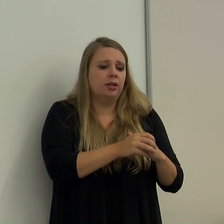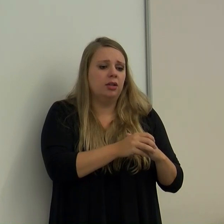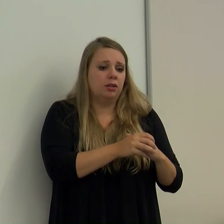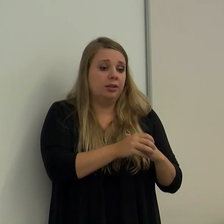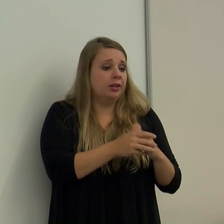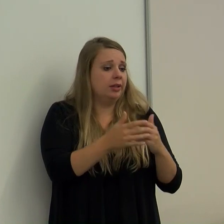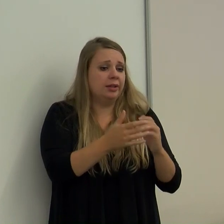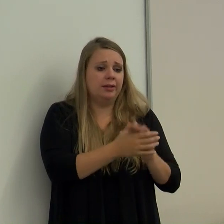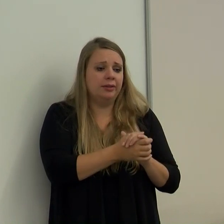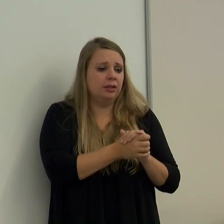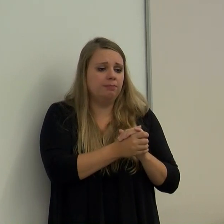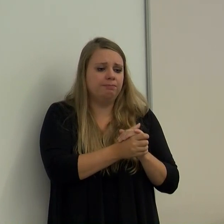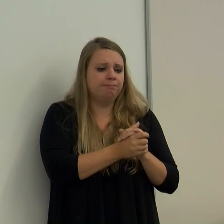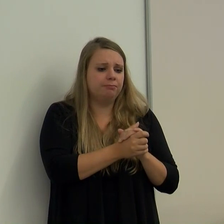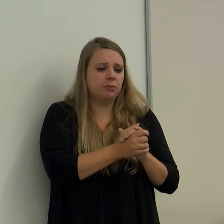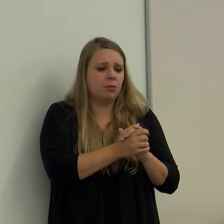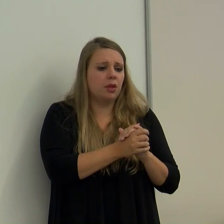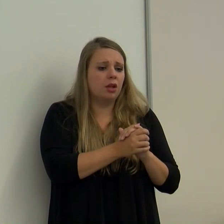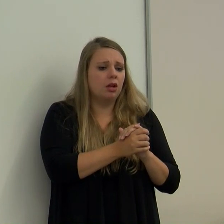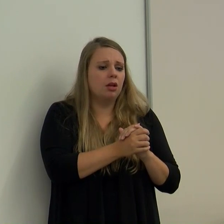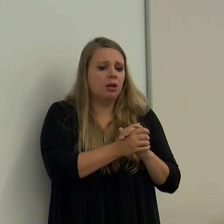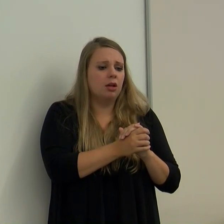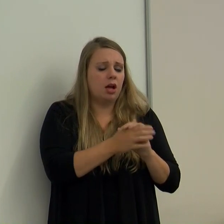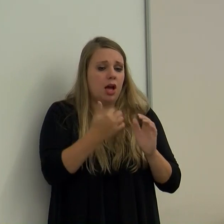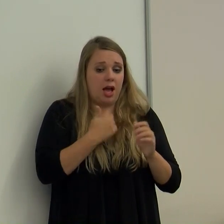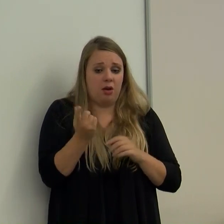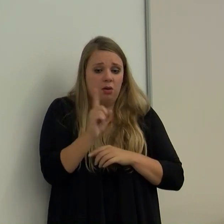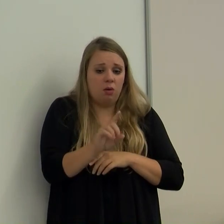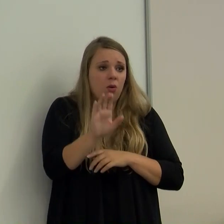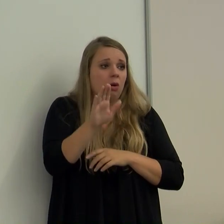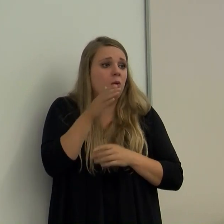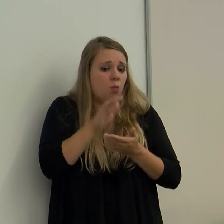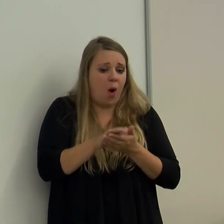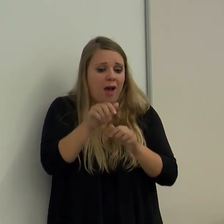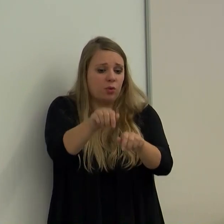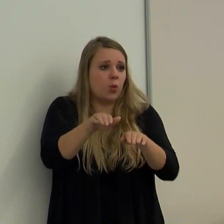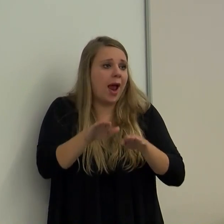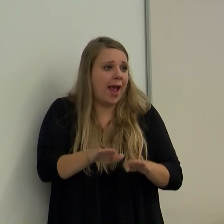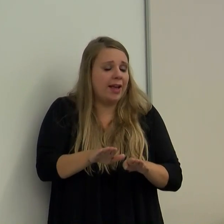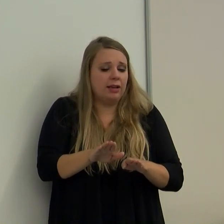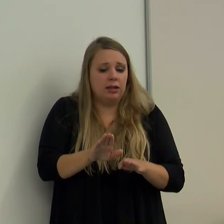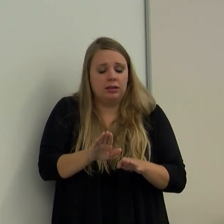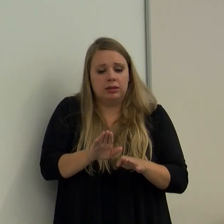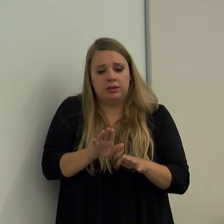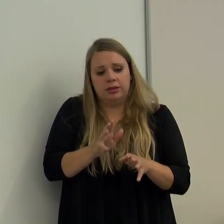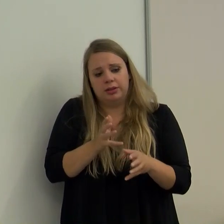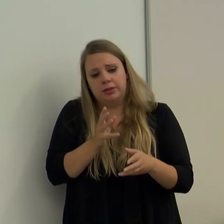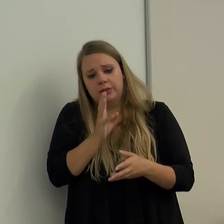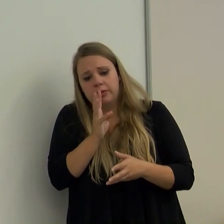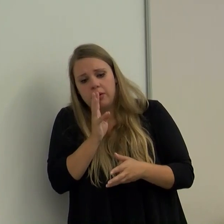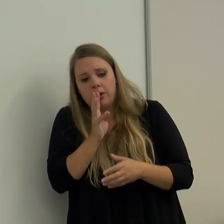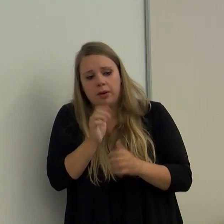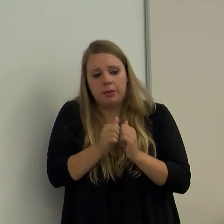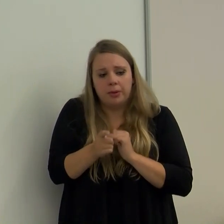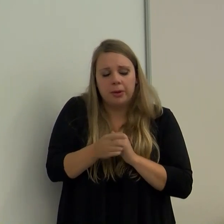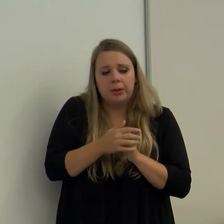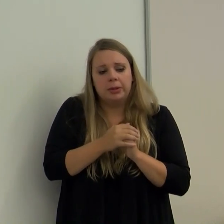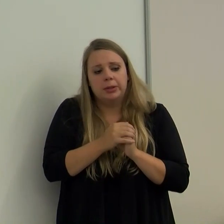You know, I've gone to her grave and talked to her and, uh,